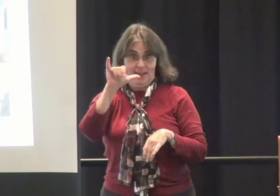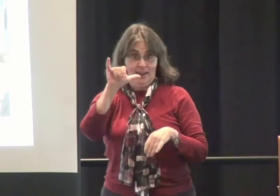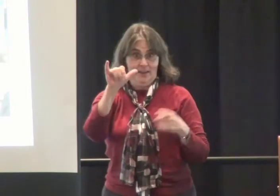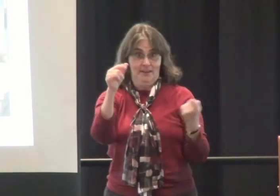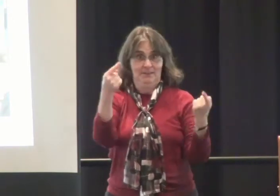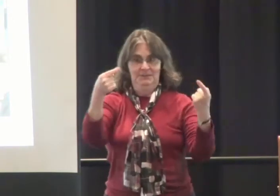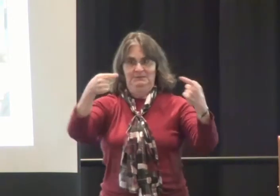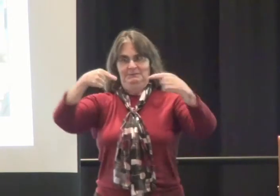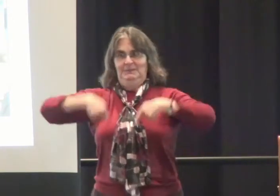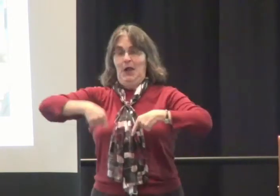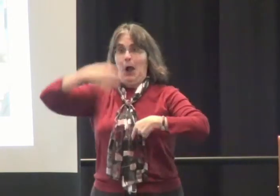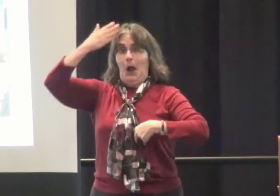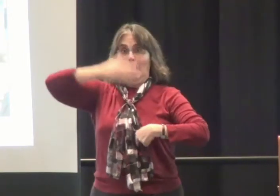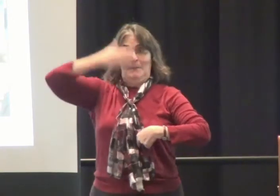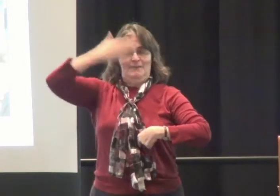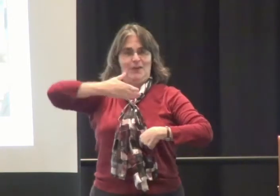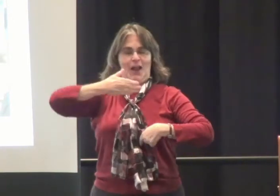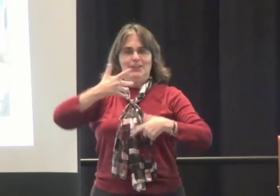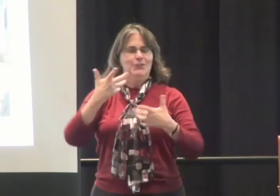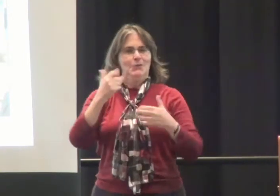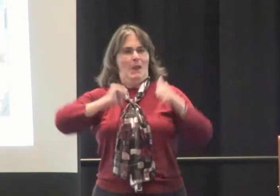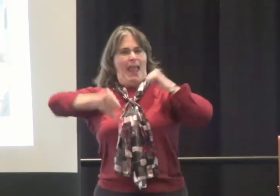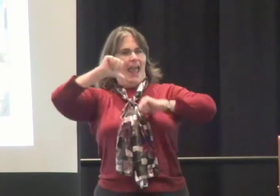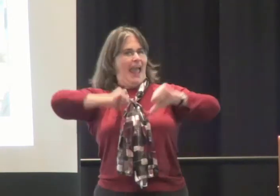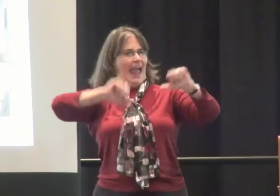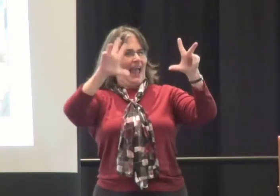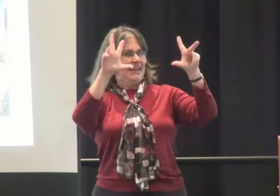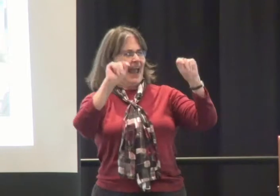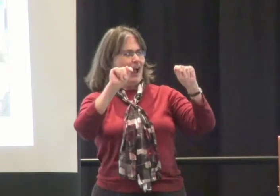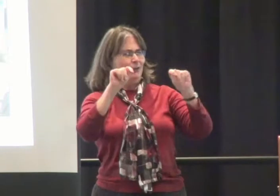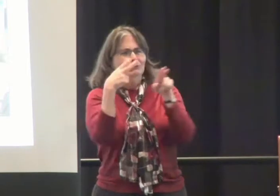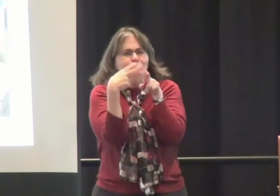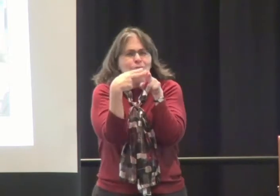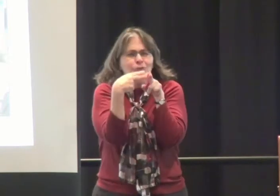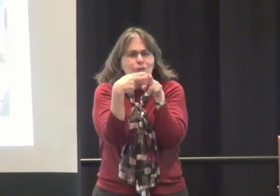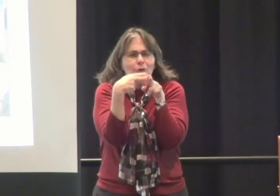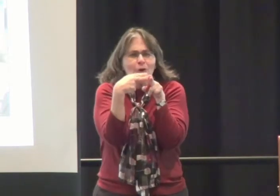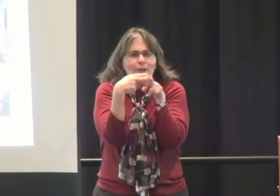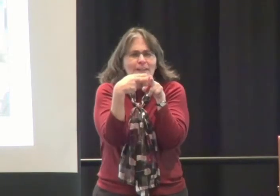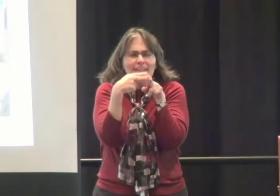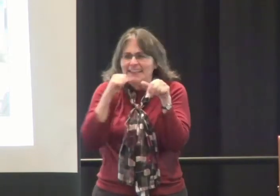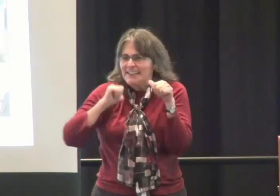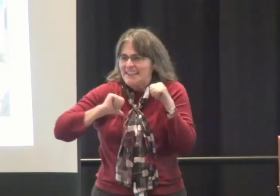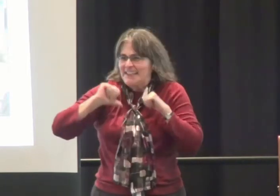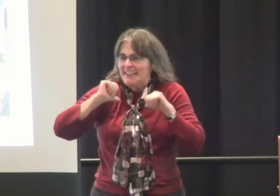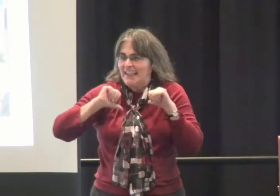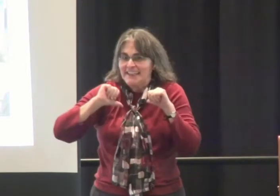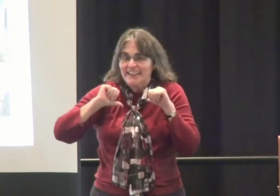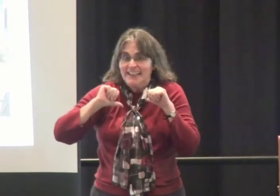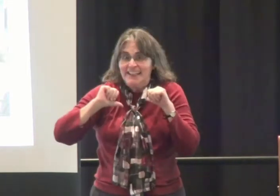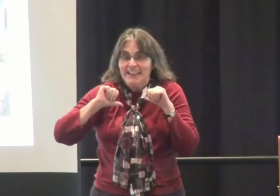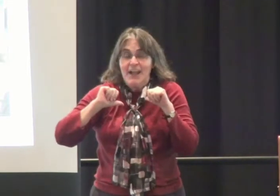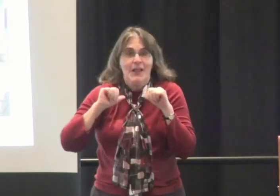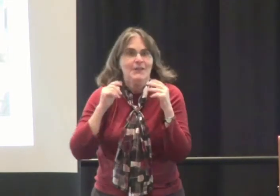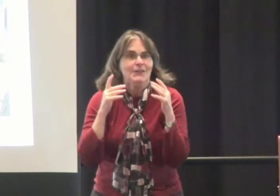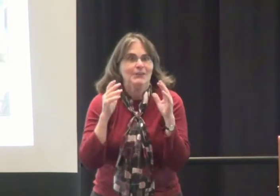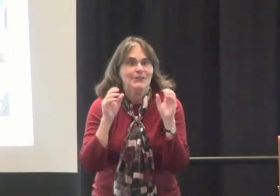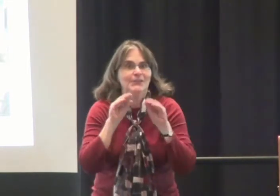So Jay Daly is featured with Roxanne, where they are acting out a skit at this Cal Ed Conference,